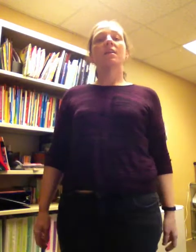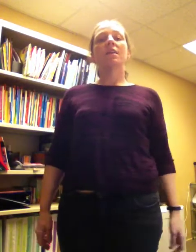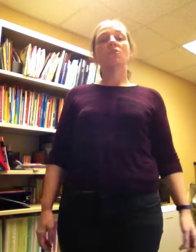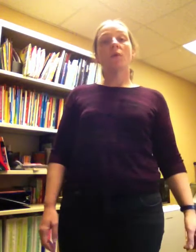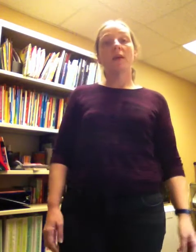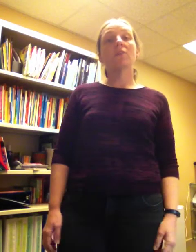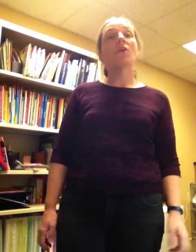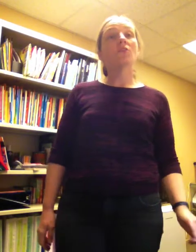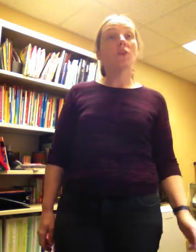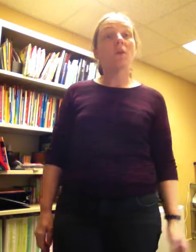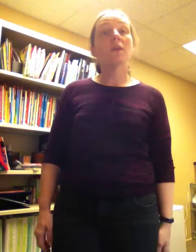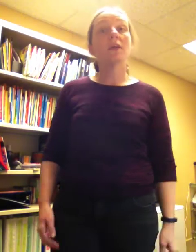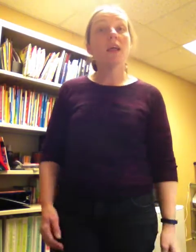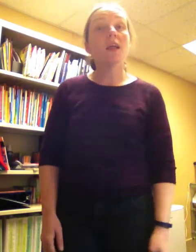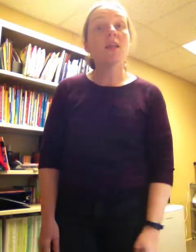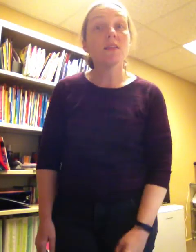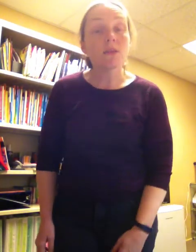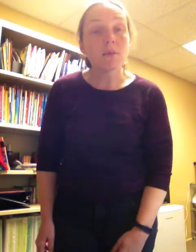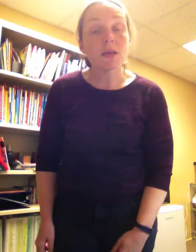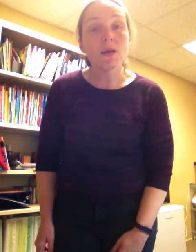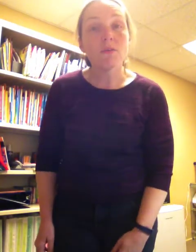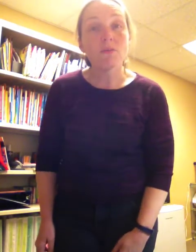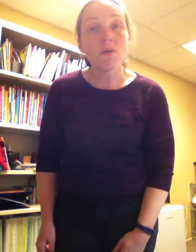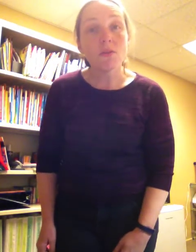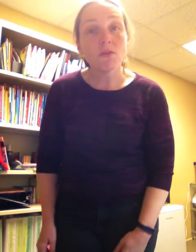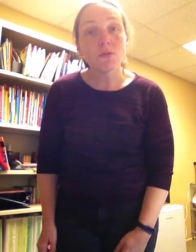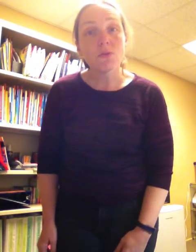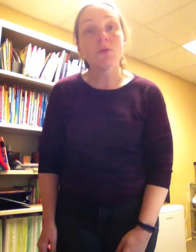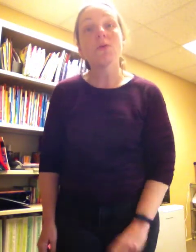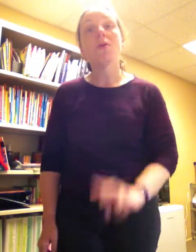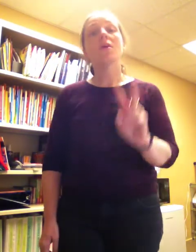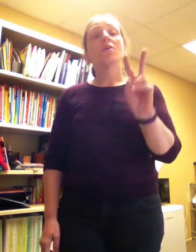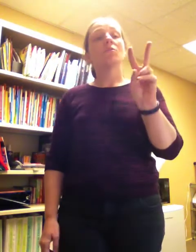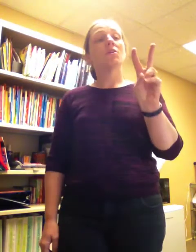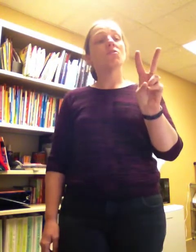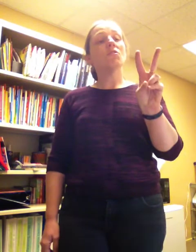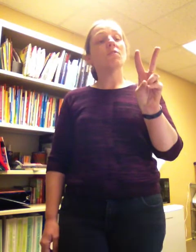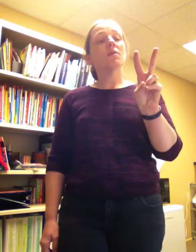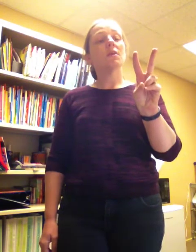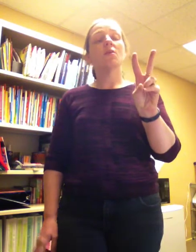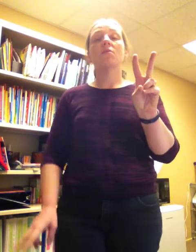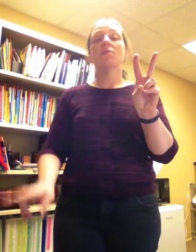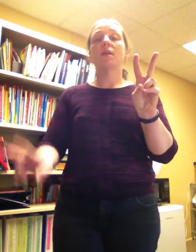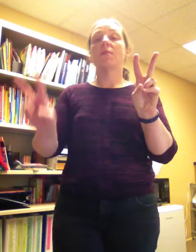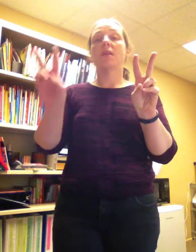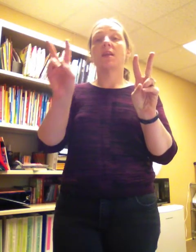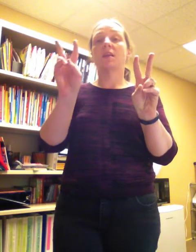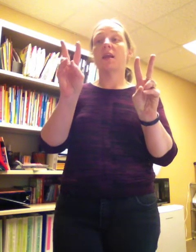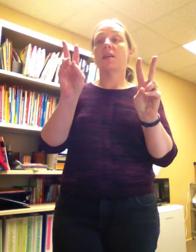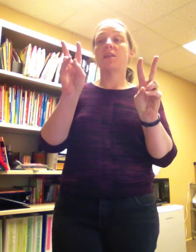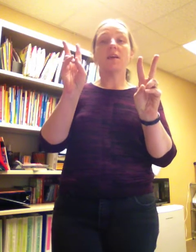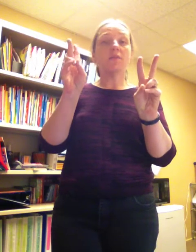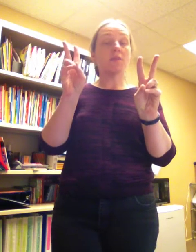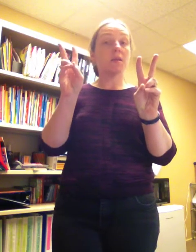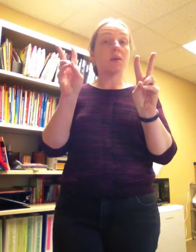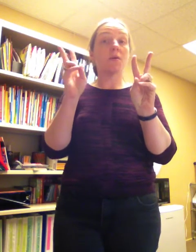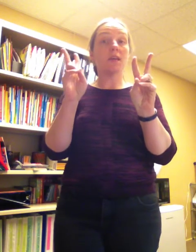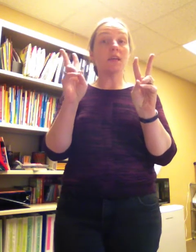each went to go and get another flamingo before the zoo. So we had two flamingos, and they're going to get another flamingo each,